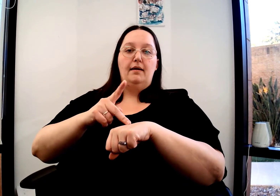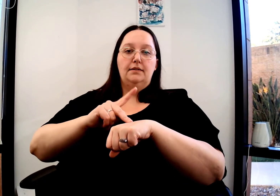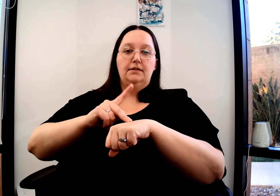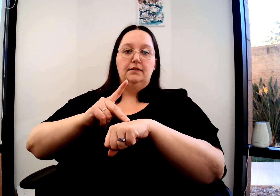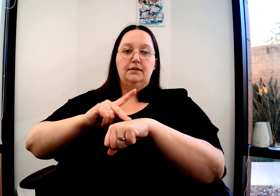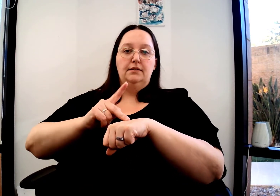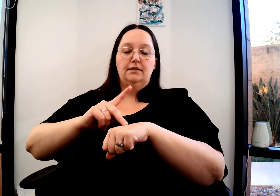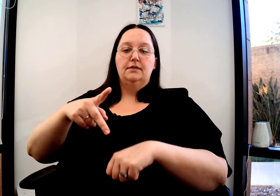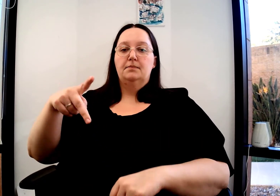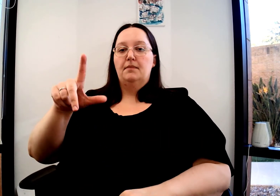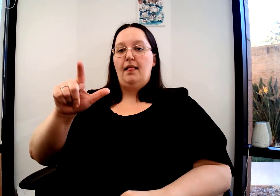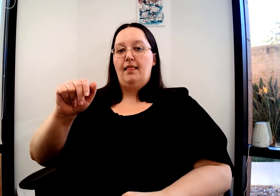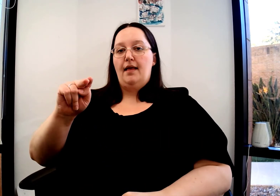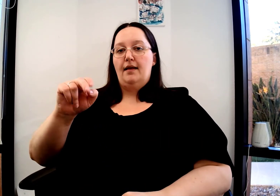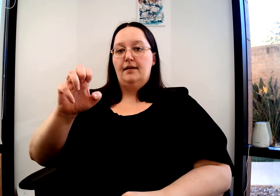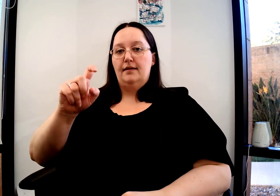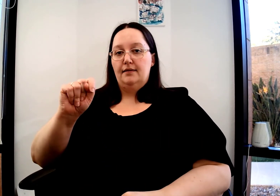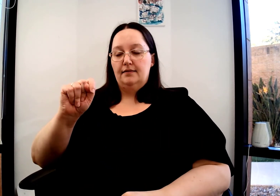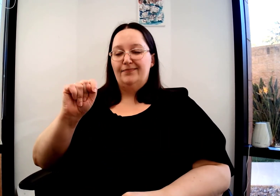Some people you will see use P for planet.